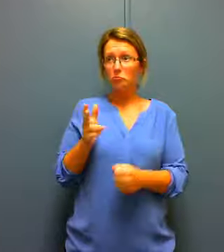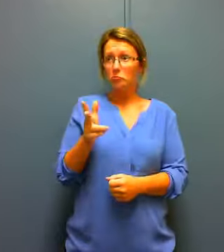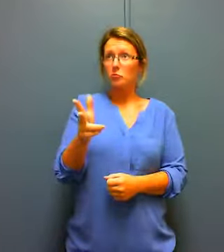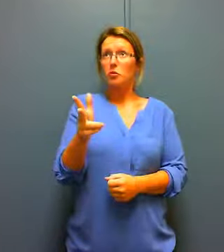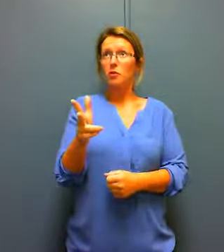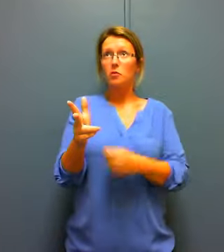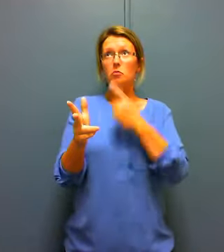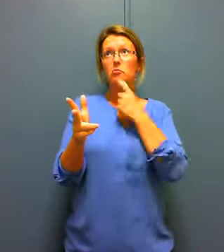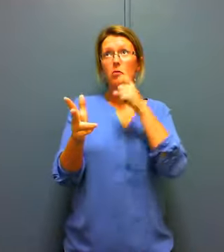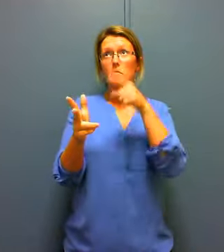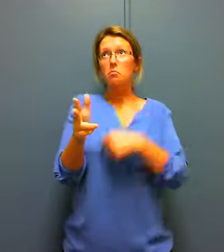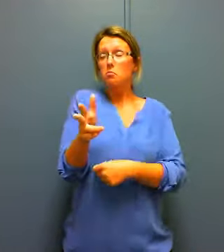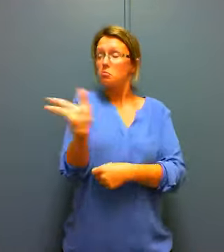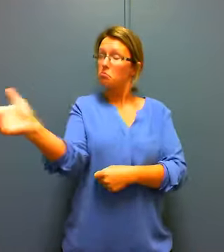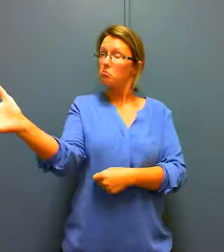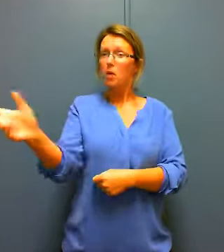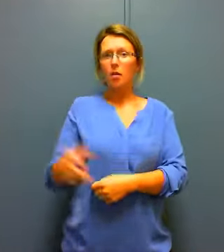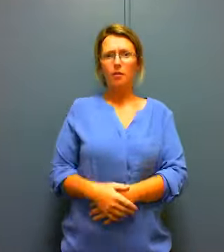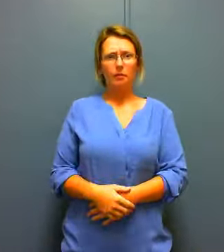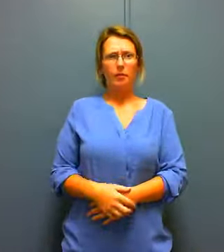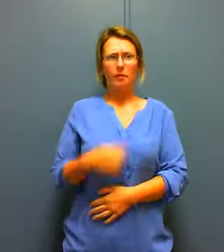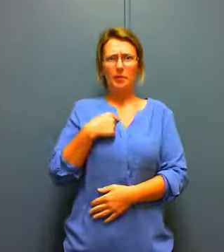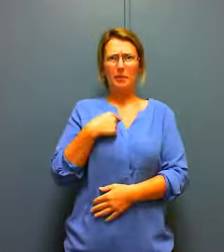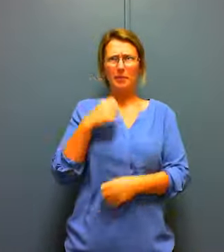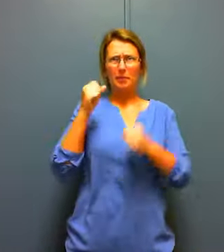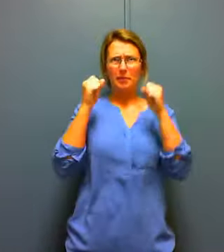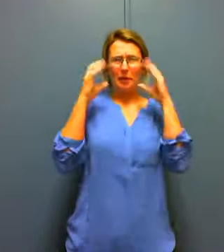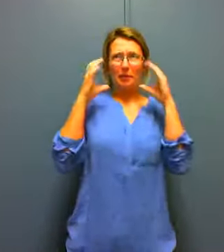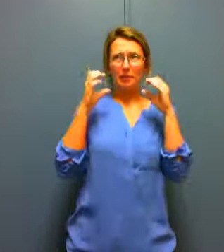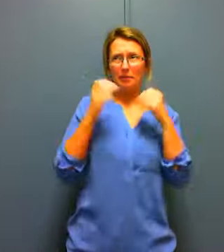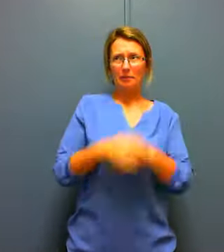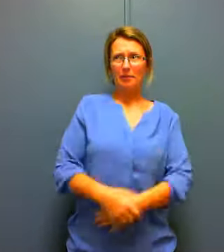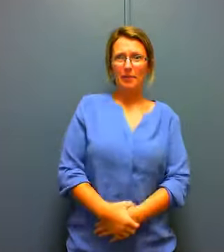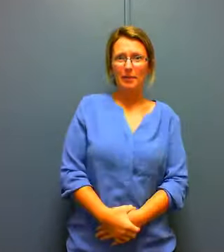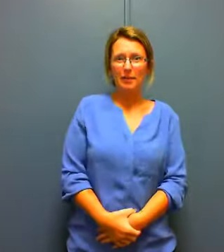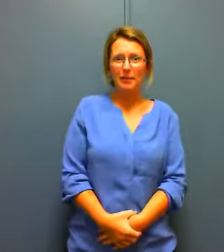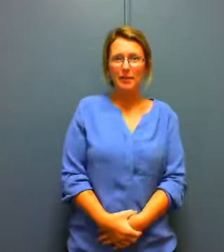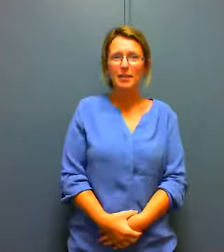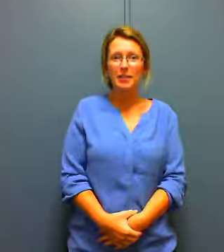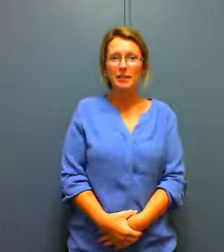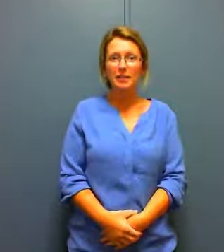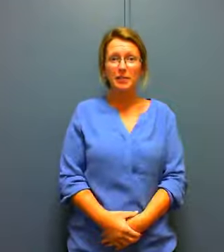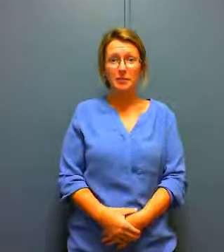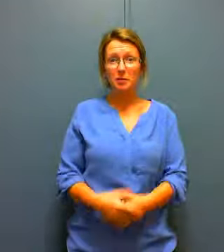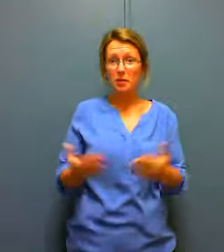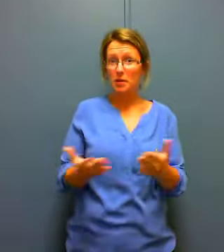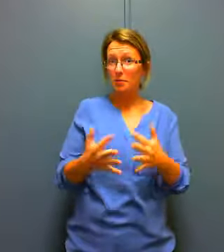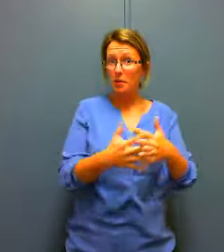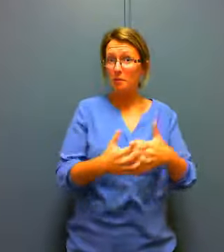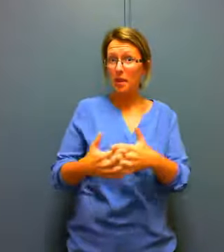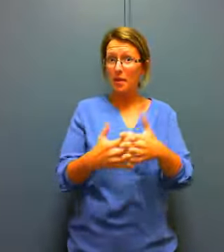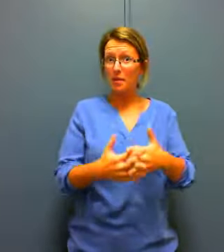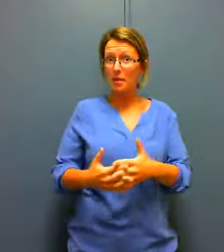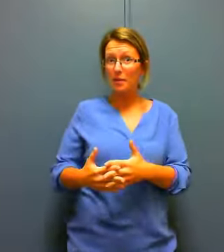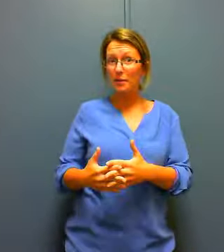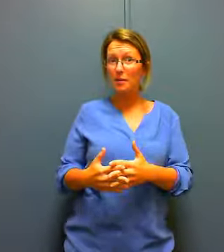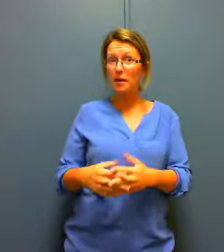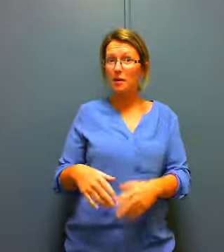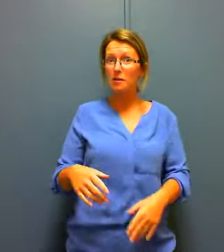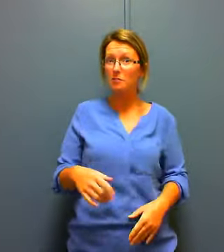yeah so that was pretty shocking to me so here in America I guess you're supposed to turn right on red if there's no